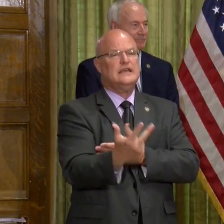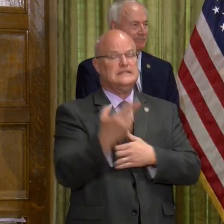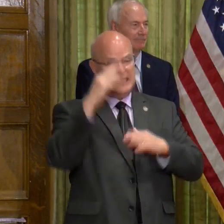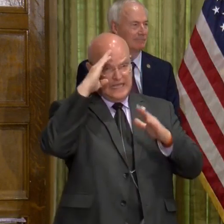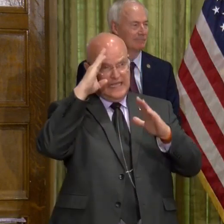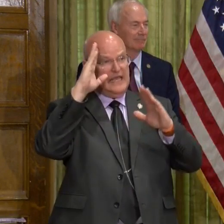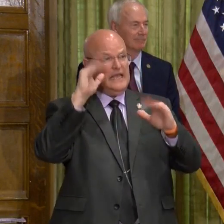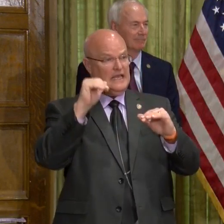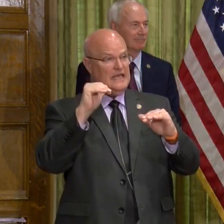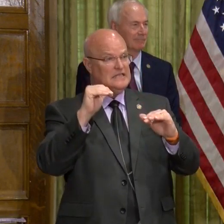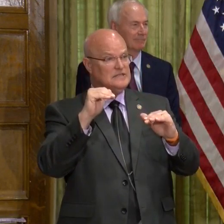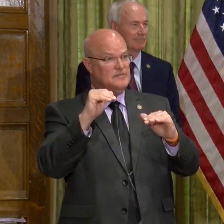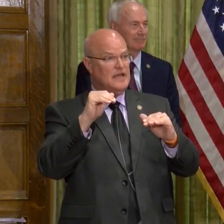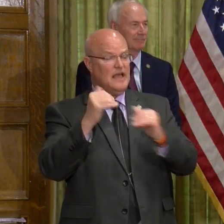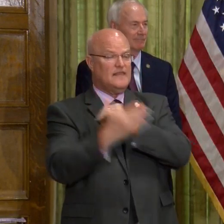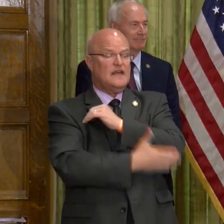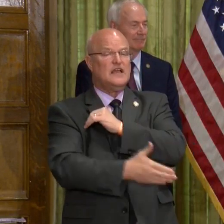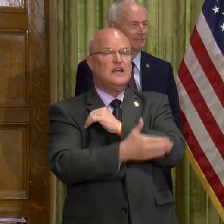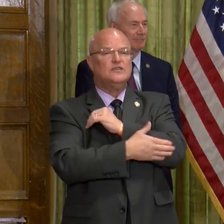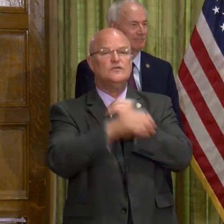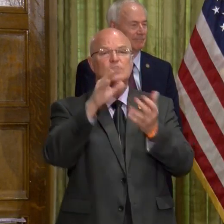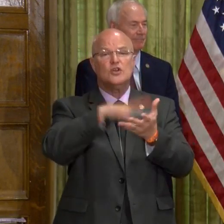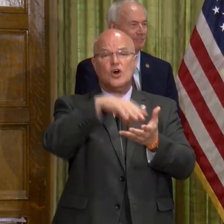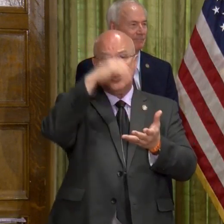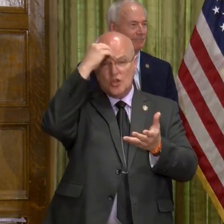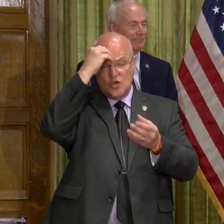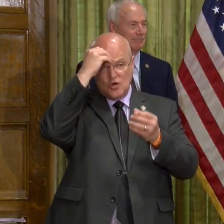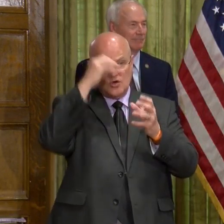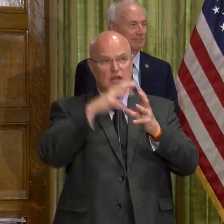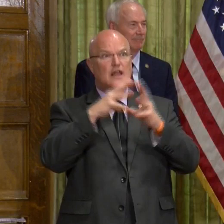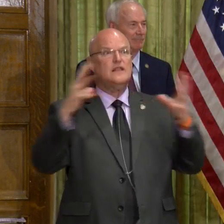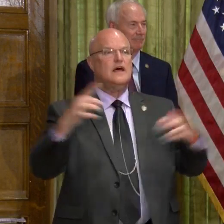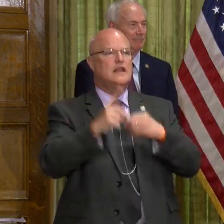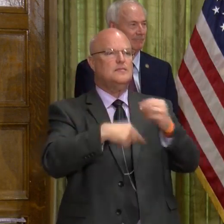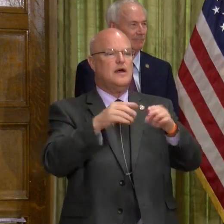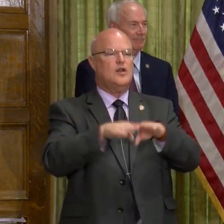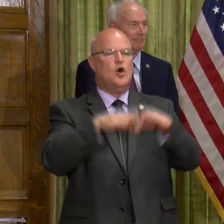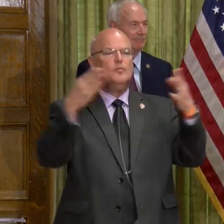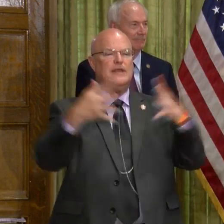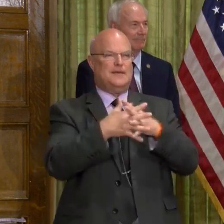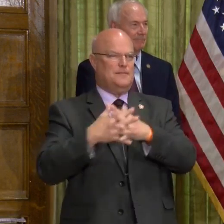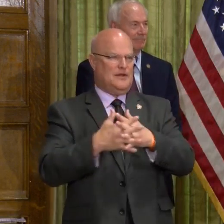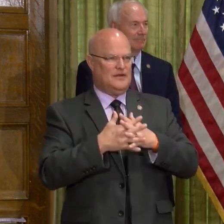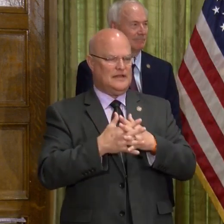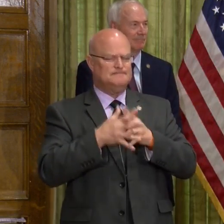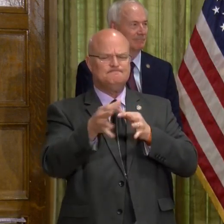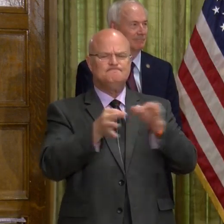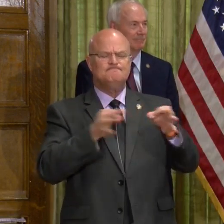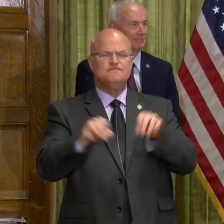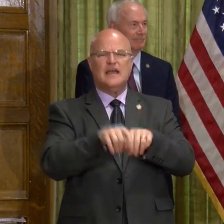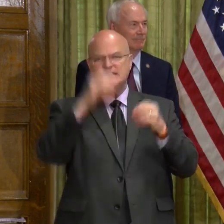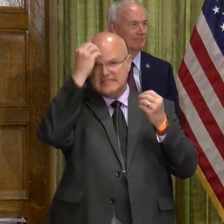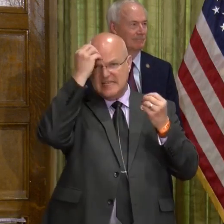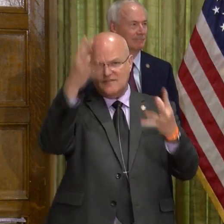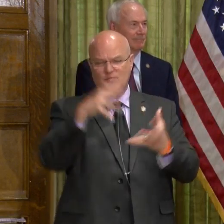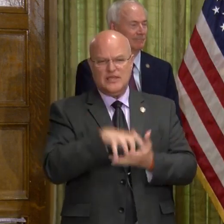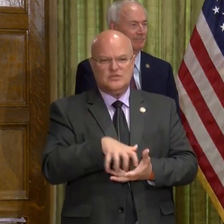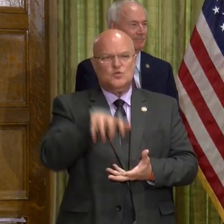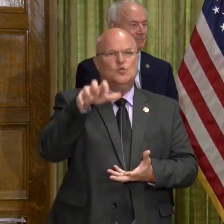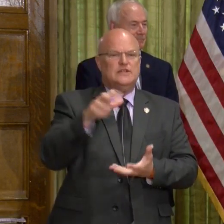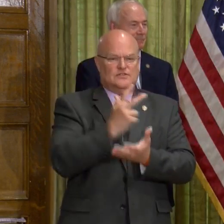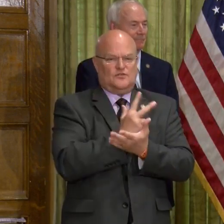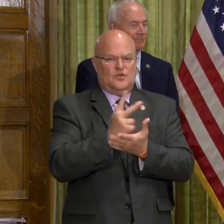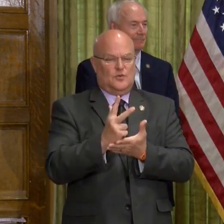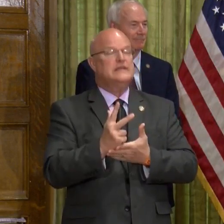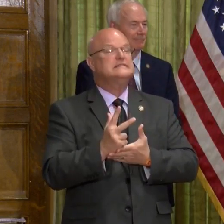he expects the country to learn a lot about opening up America and described it as an information-rich three weeks,